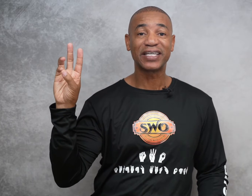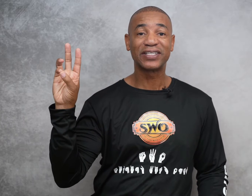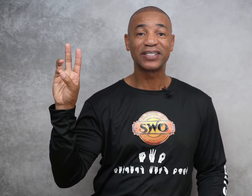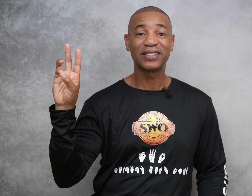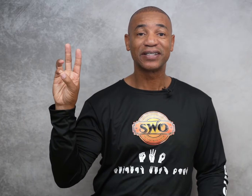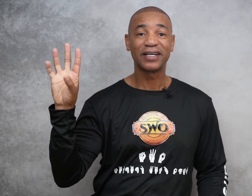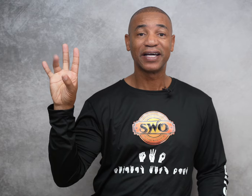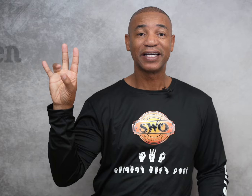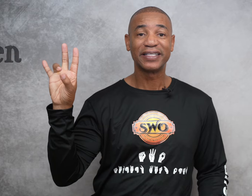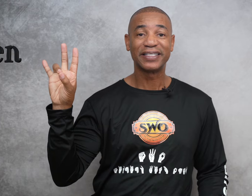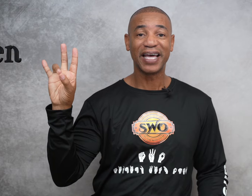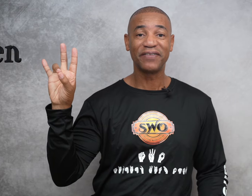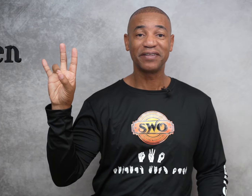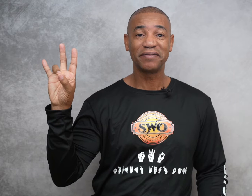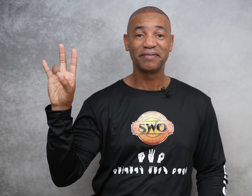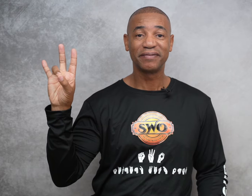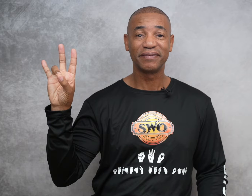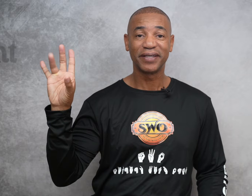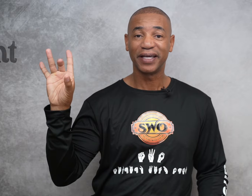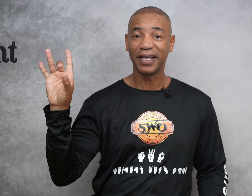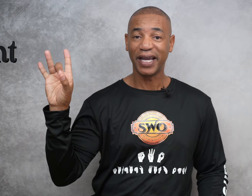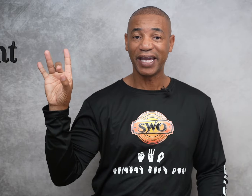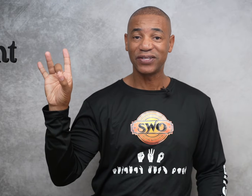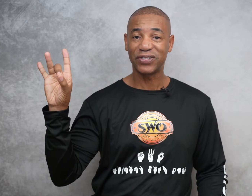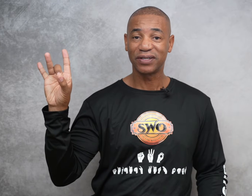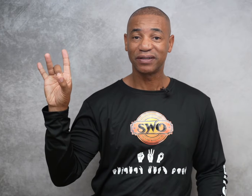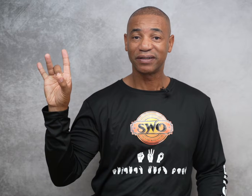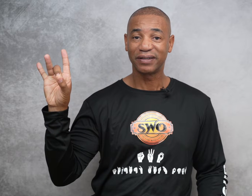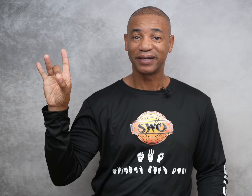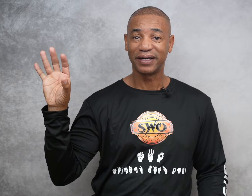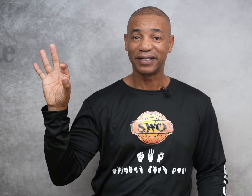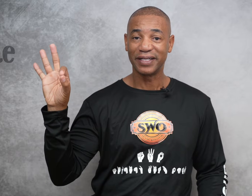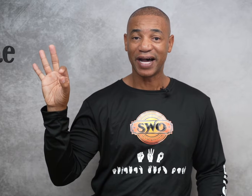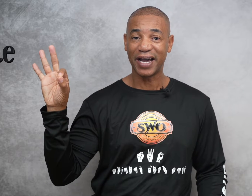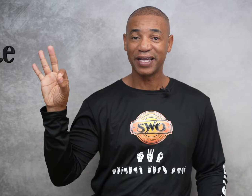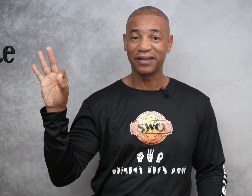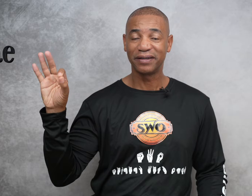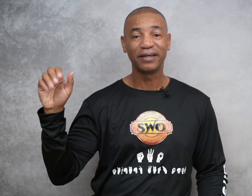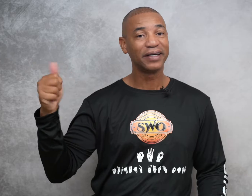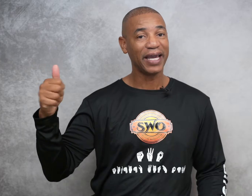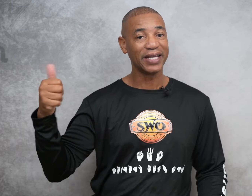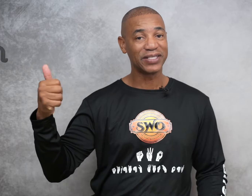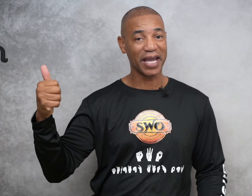7, 8, 9, and 10.